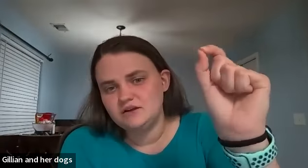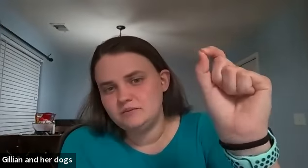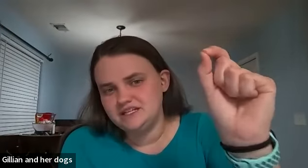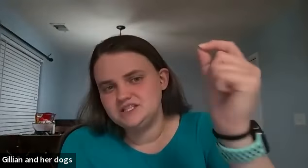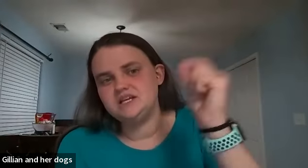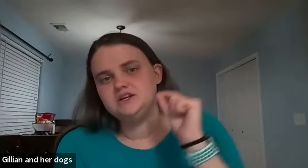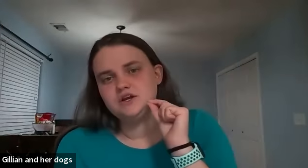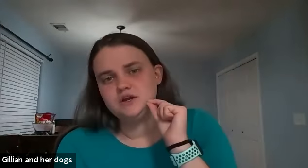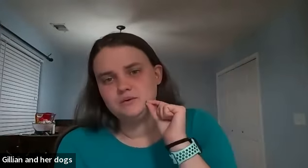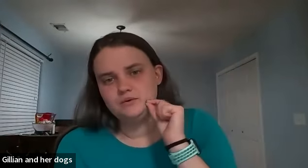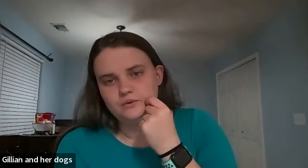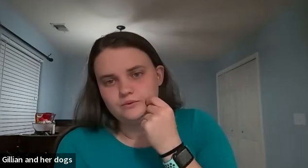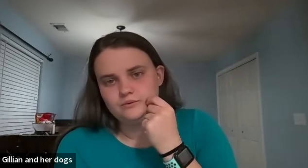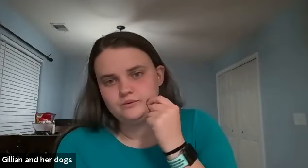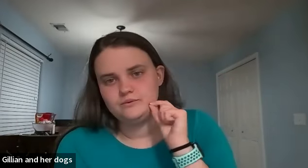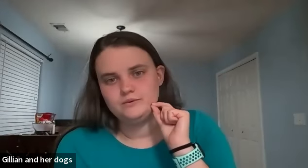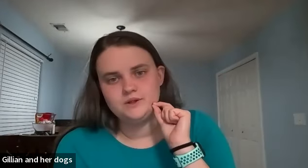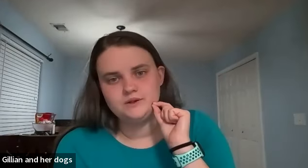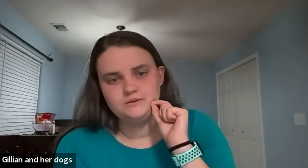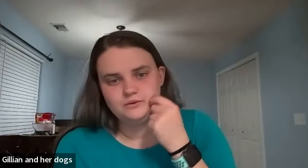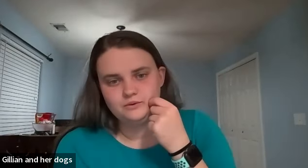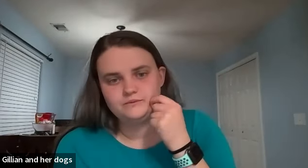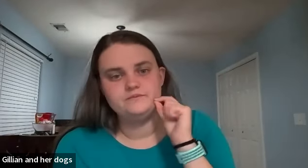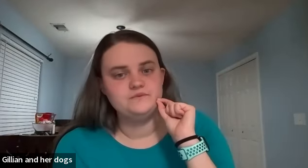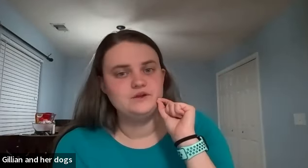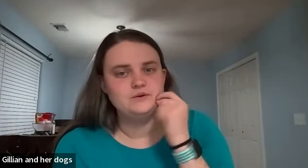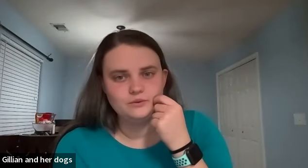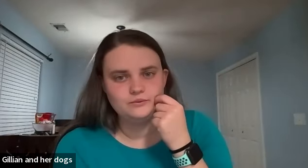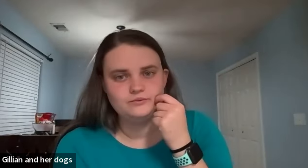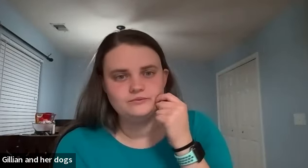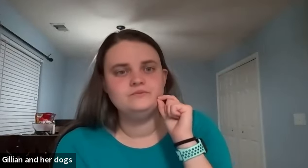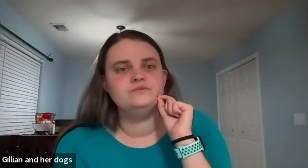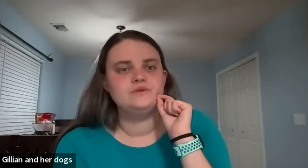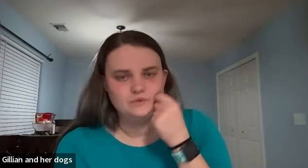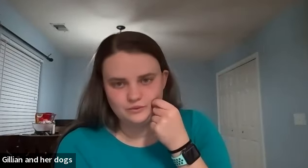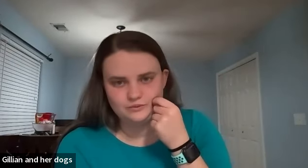little pinch and you're gonna go cool cool cool cool cool